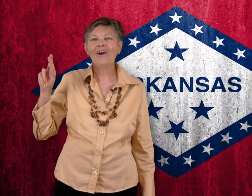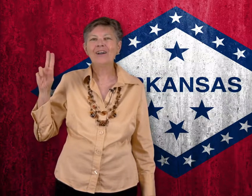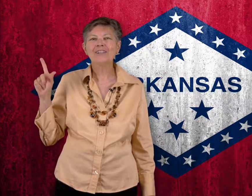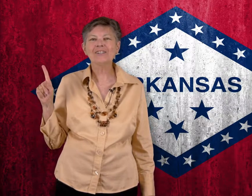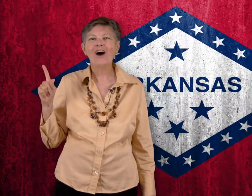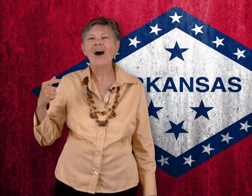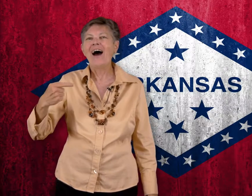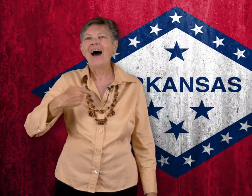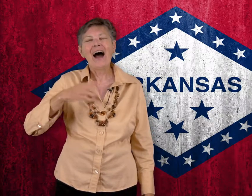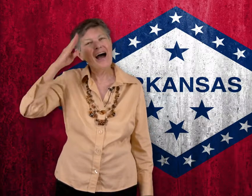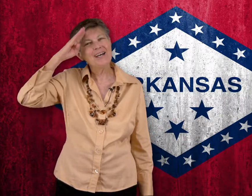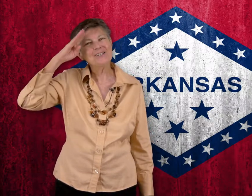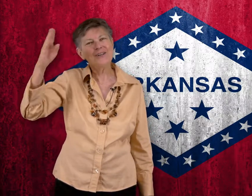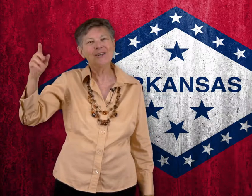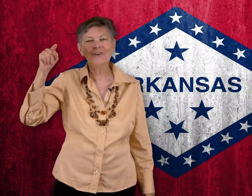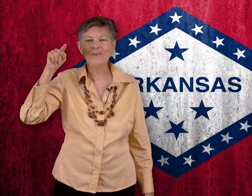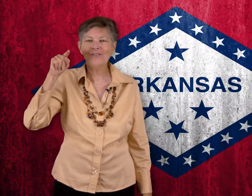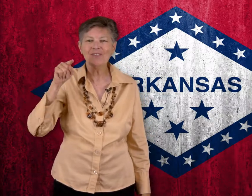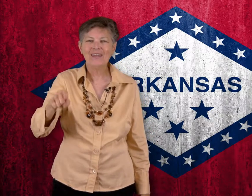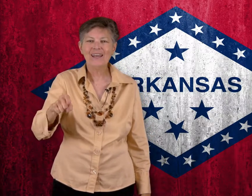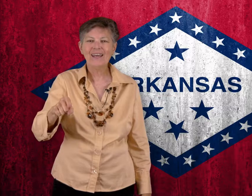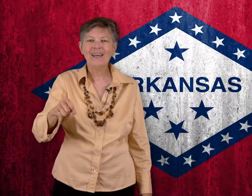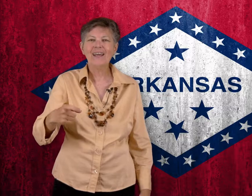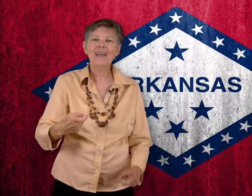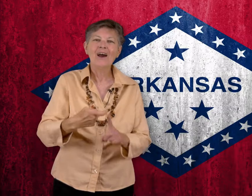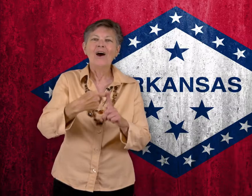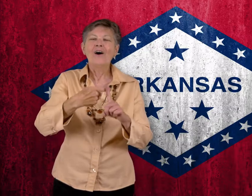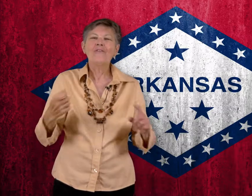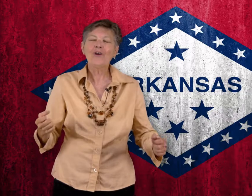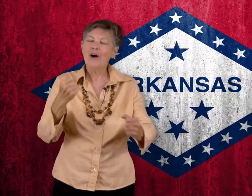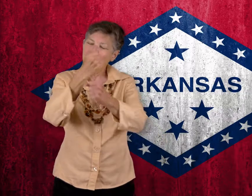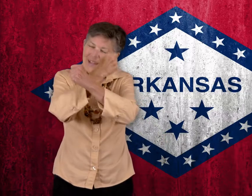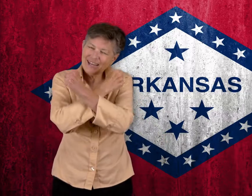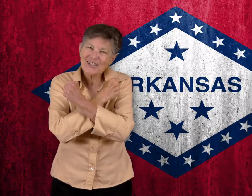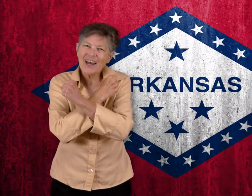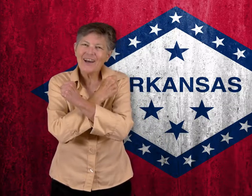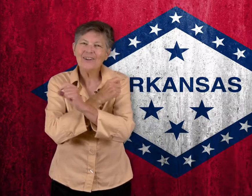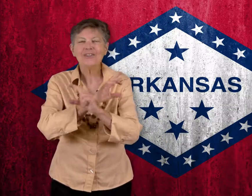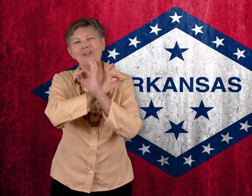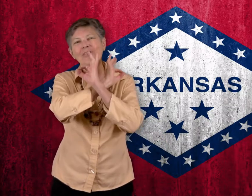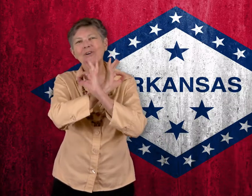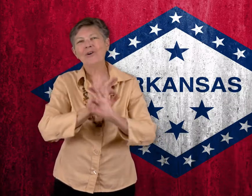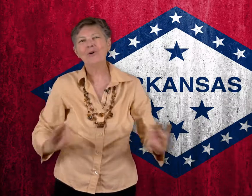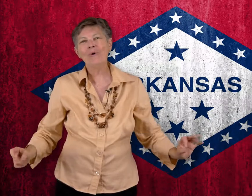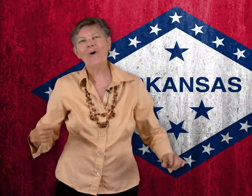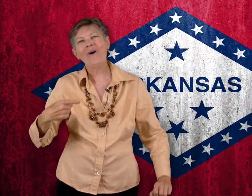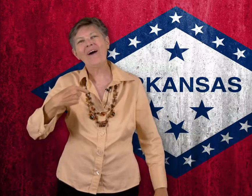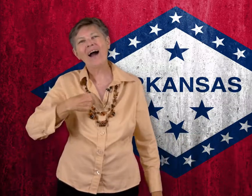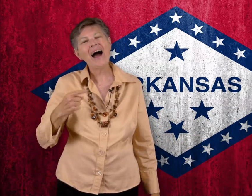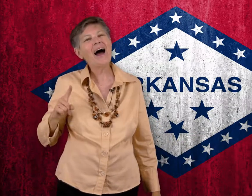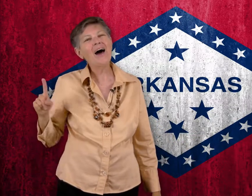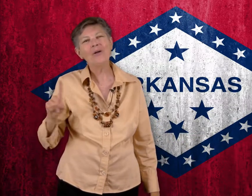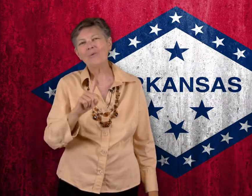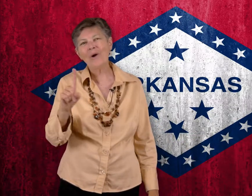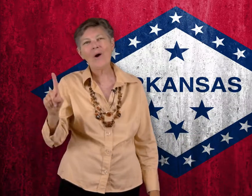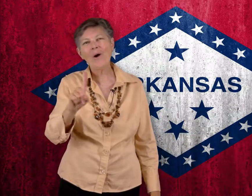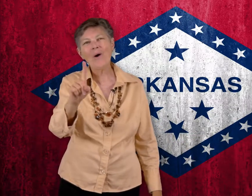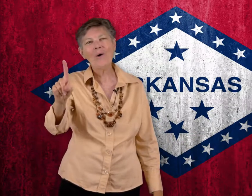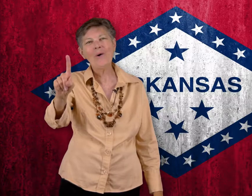Arkansas, I salute thee From thy shelter no more I'll roam